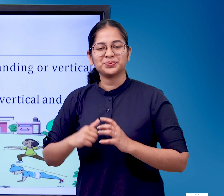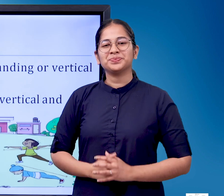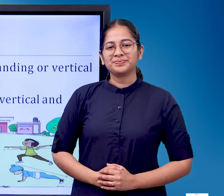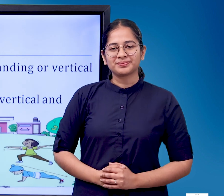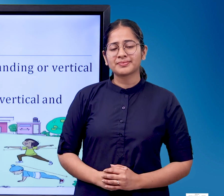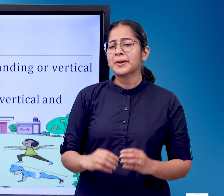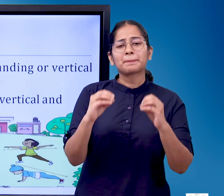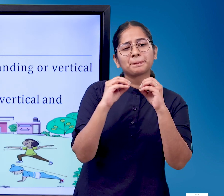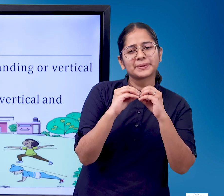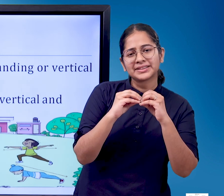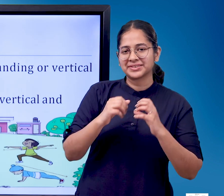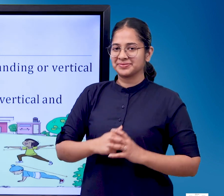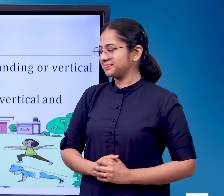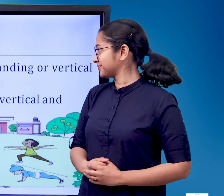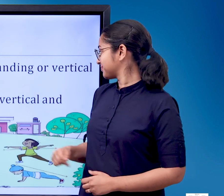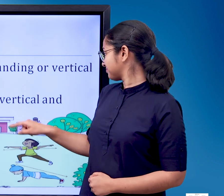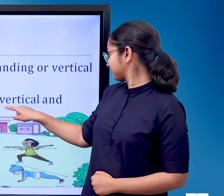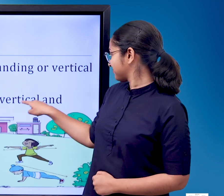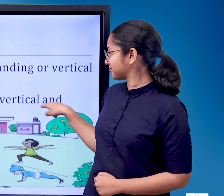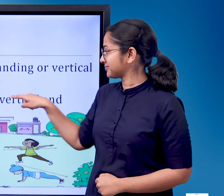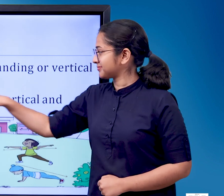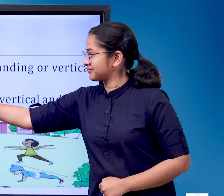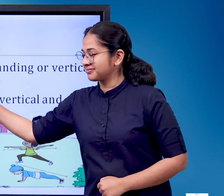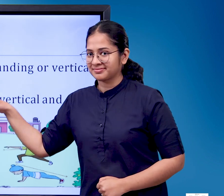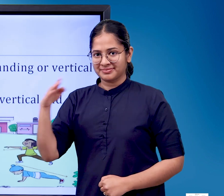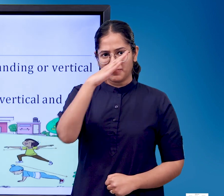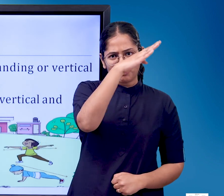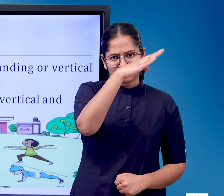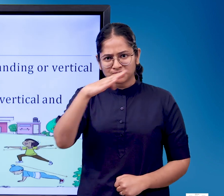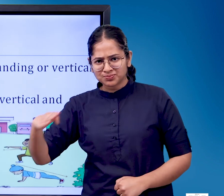B. Tick the asanas with both vertical and slanting lines